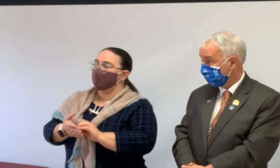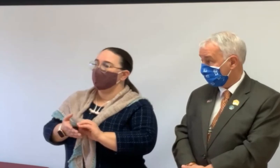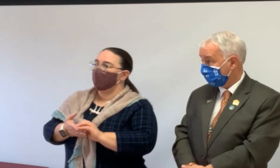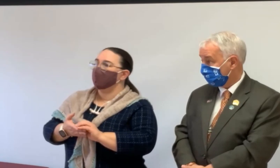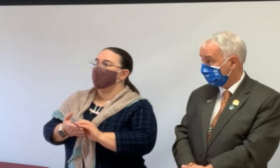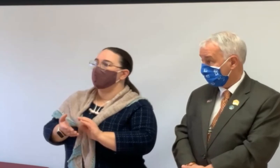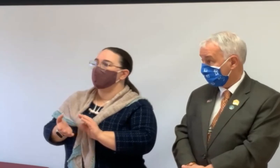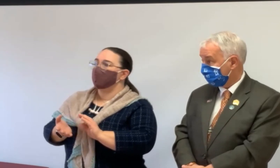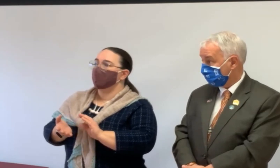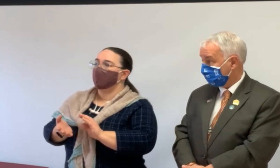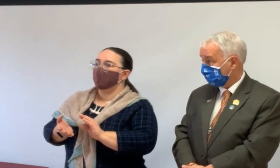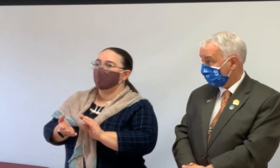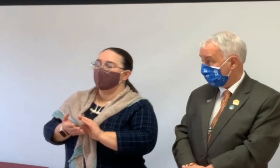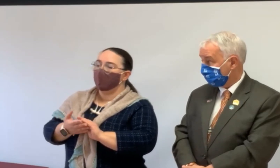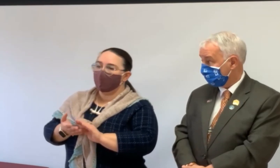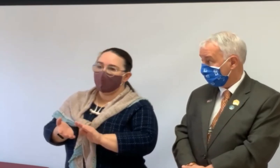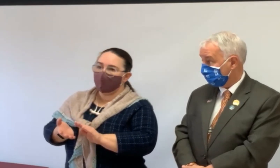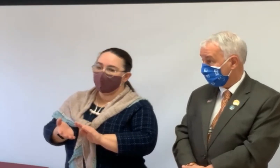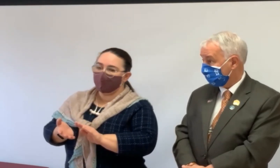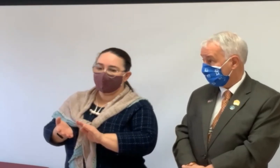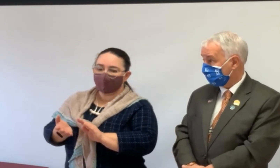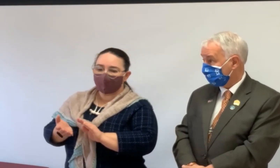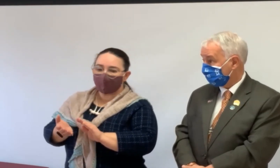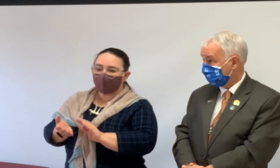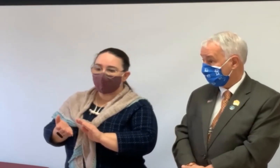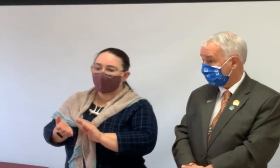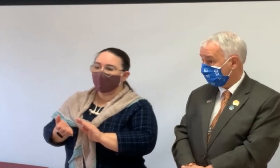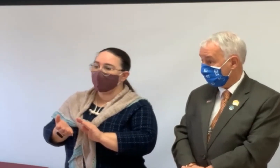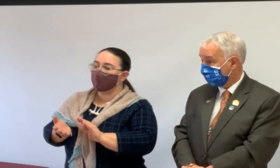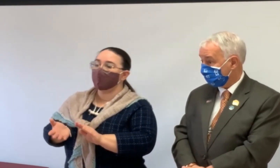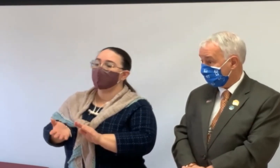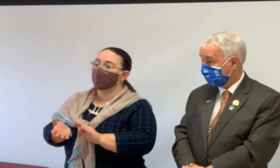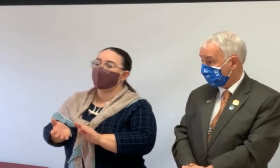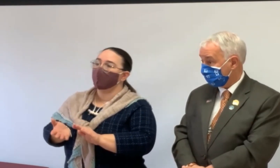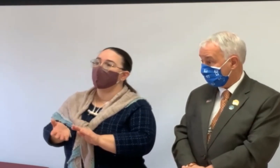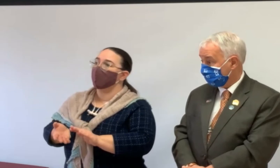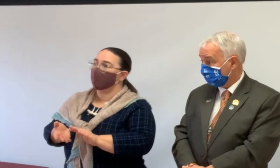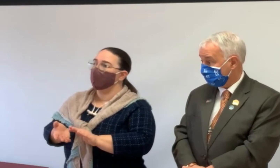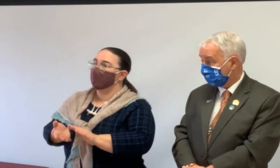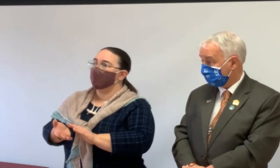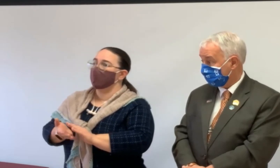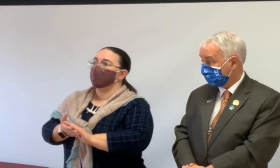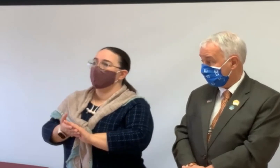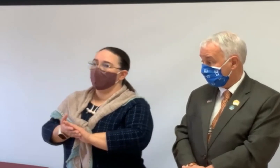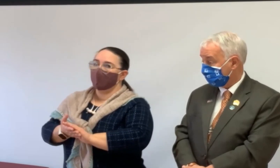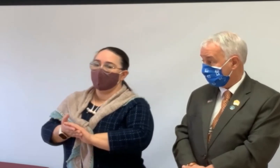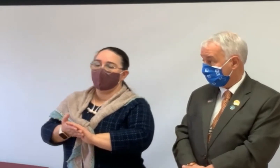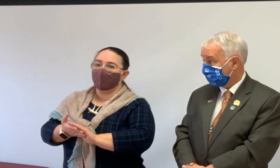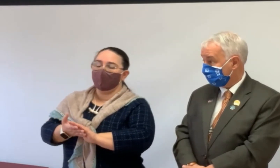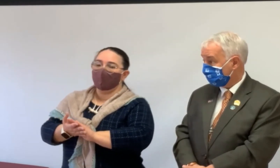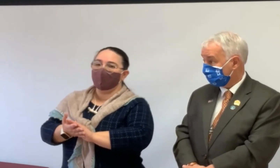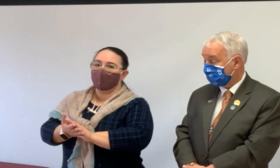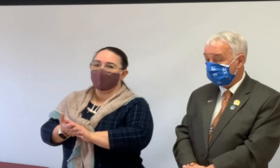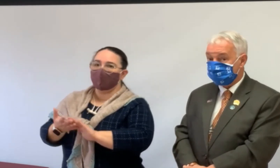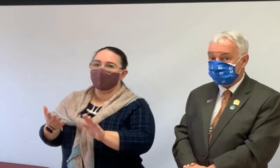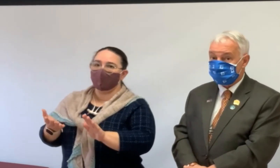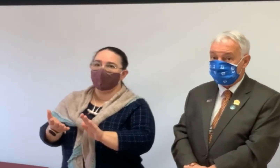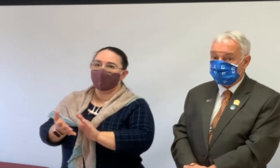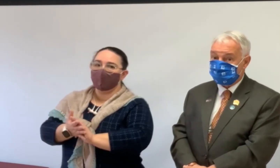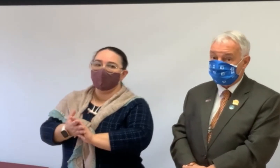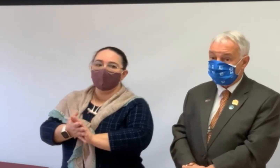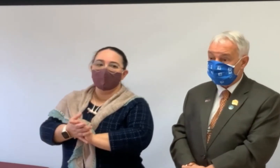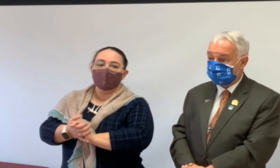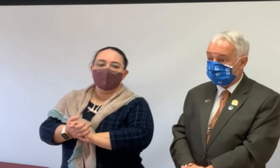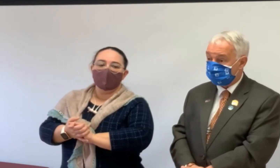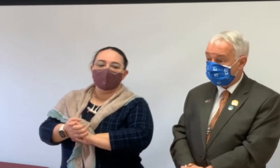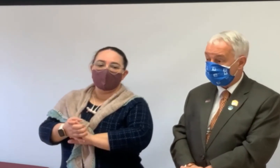we can sell properties, uh, in any condition and still sell them very well. That's one of the good, uh, you know, things that's been